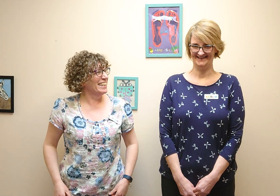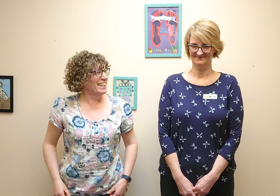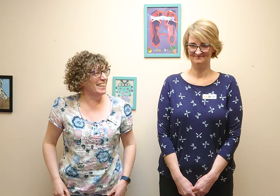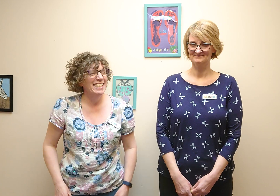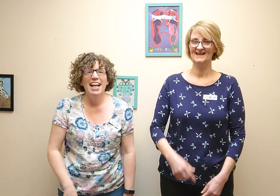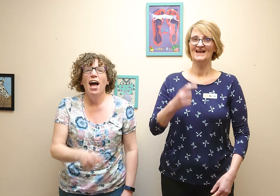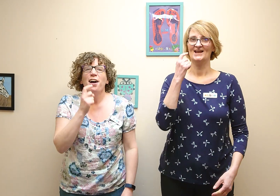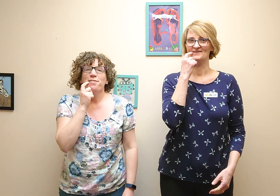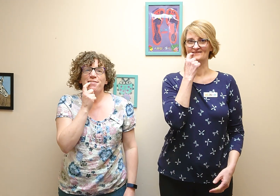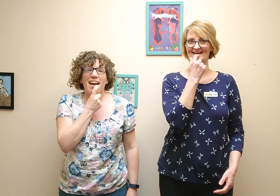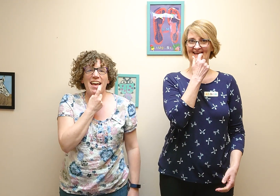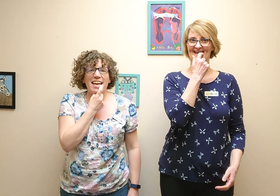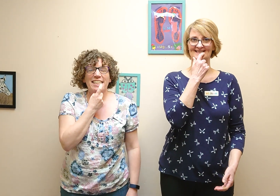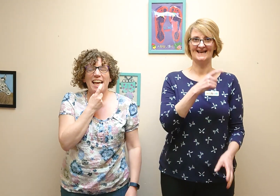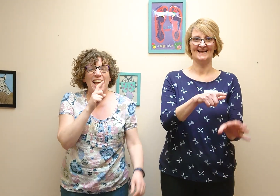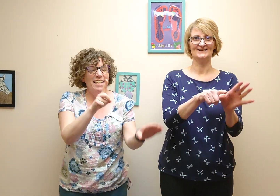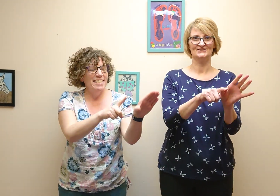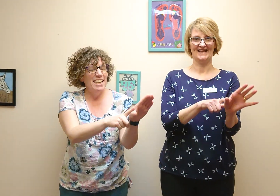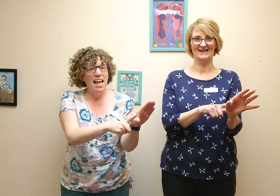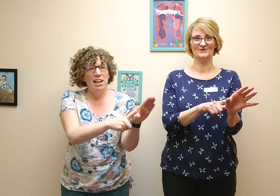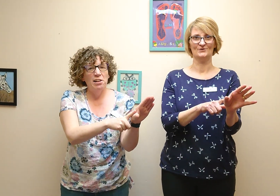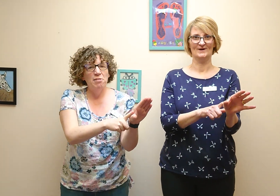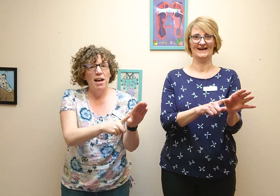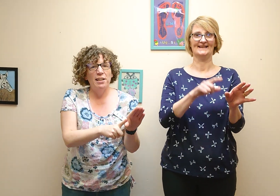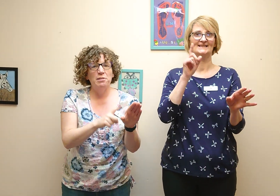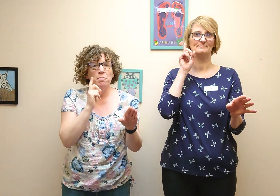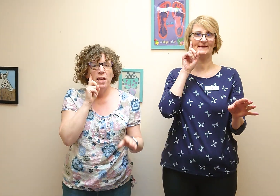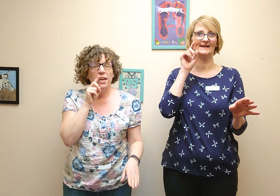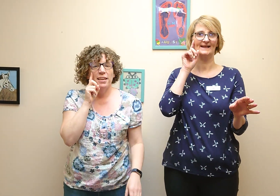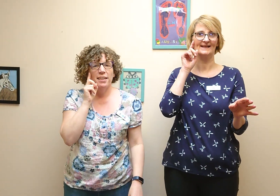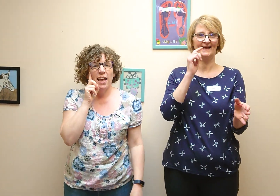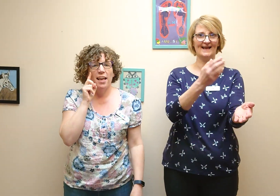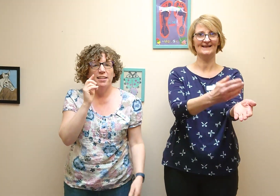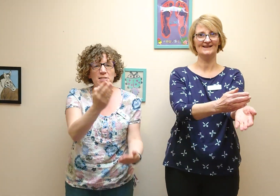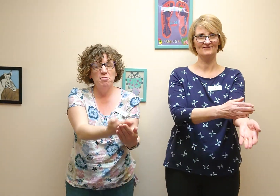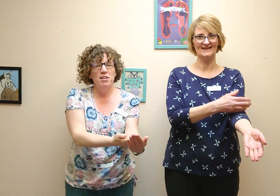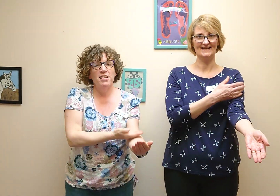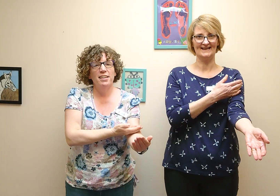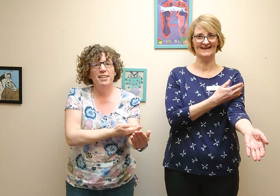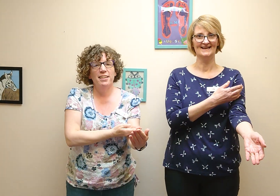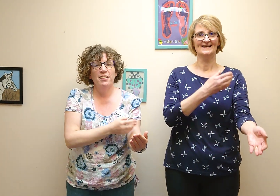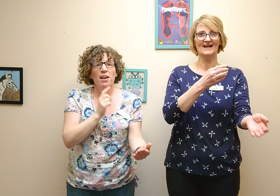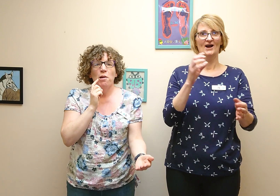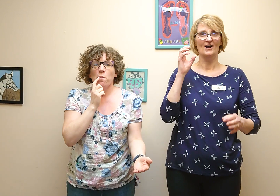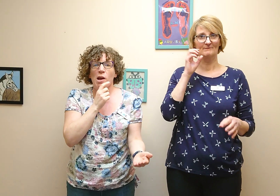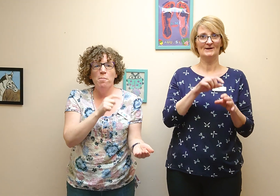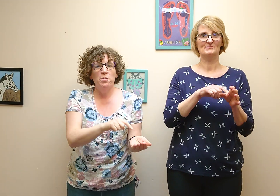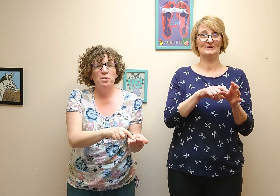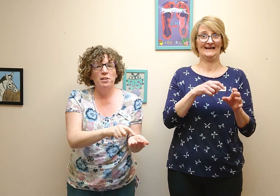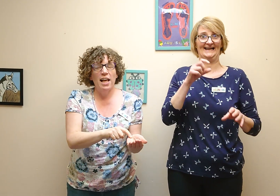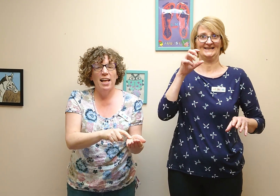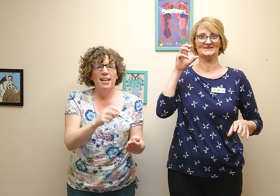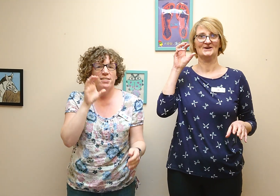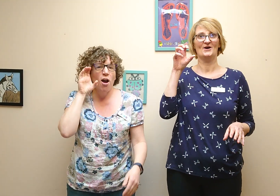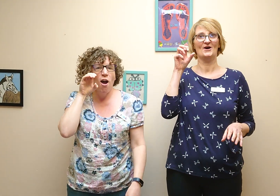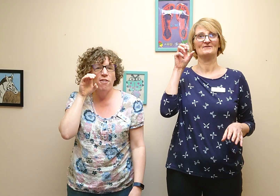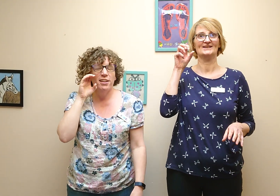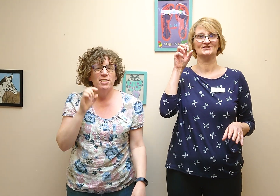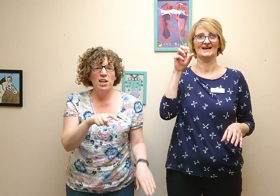Three. Red, and yellow, and pink, and green, purple, and orange,